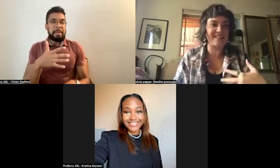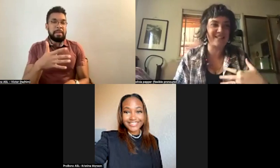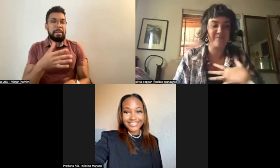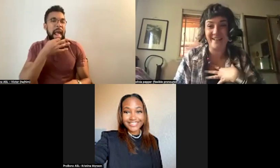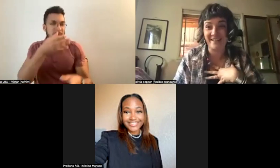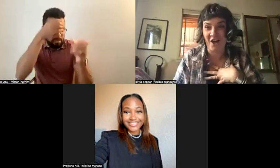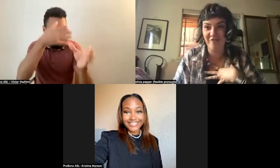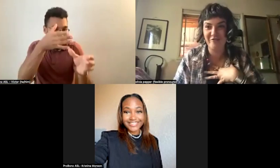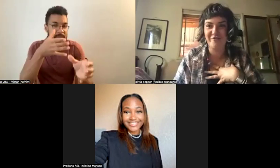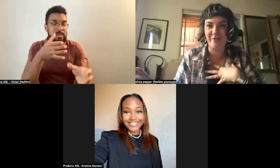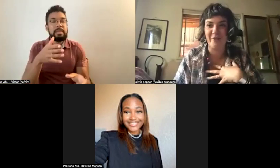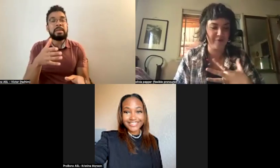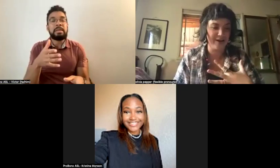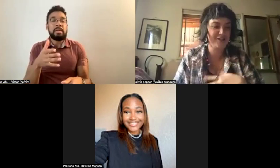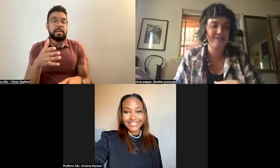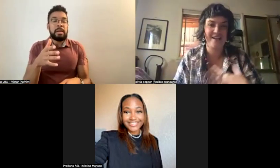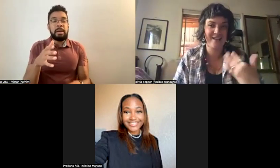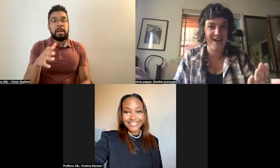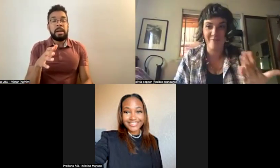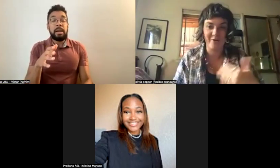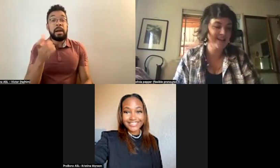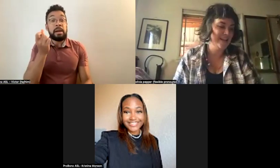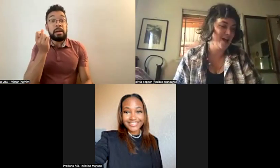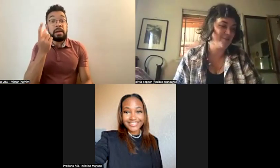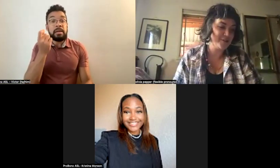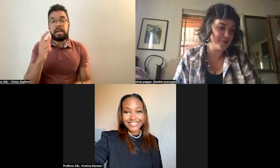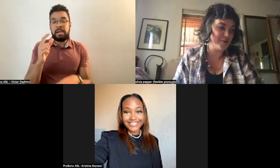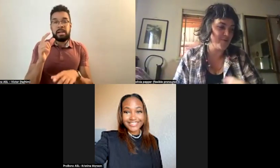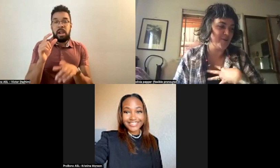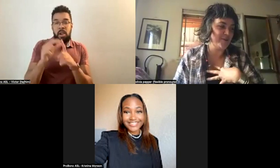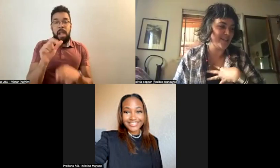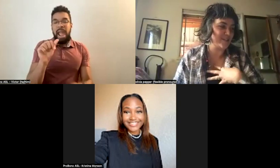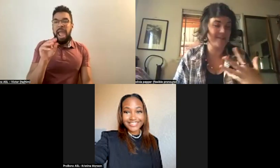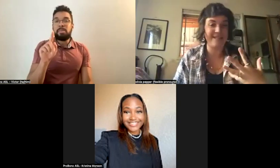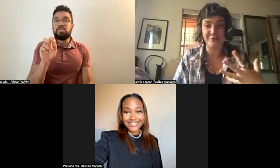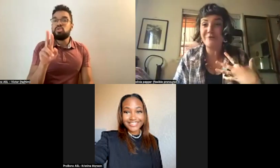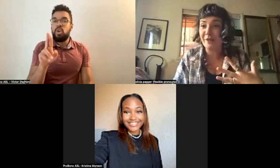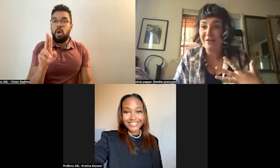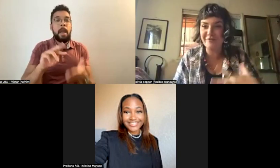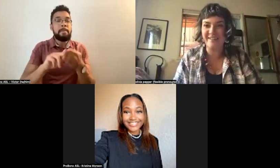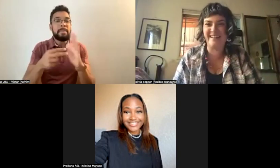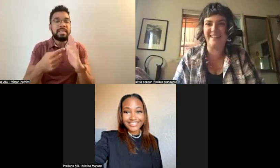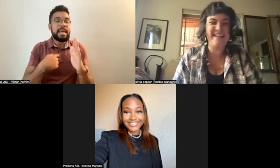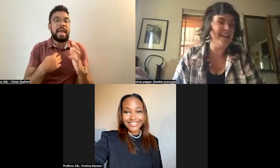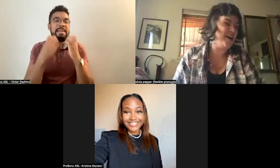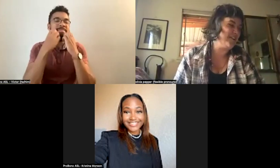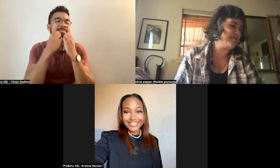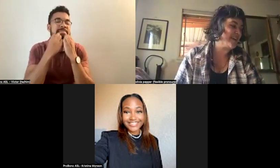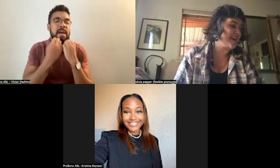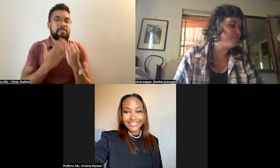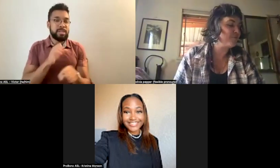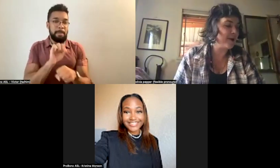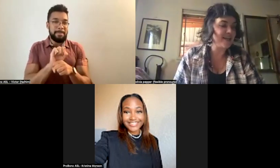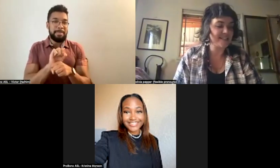it's something that I love from the French, amour, amateur, one who does what they do for love. Um,